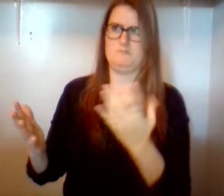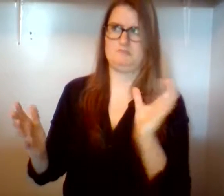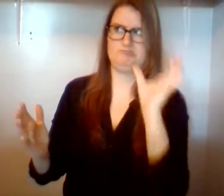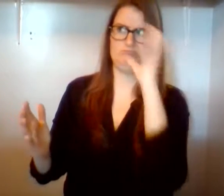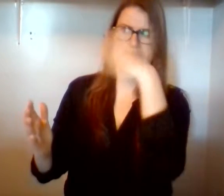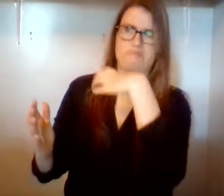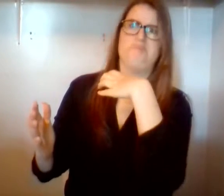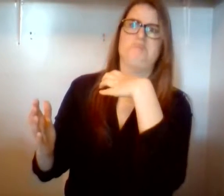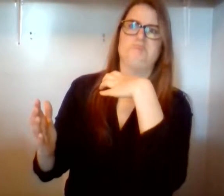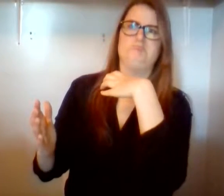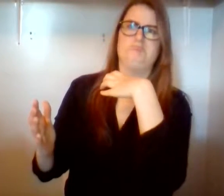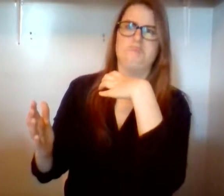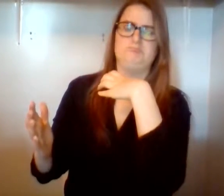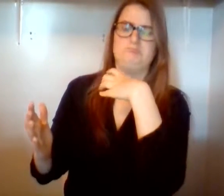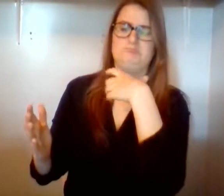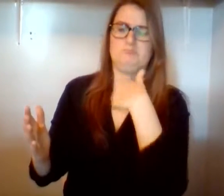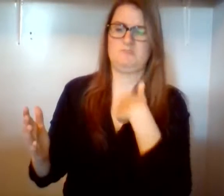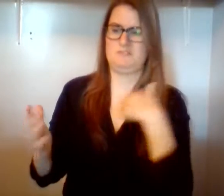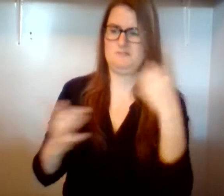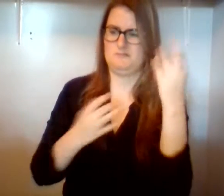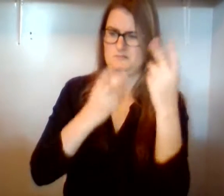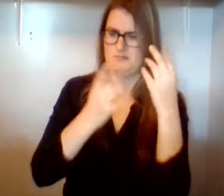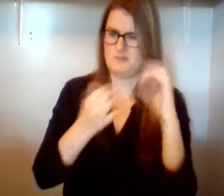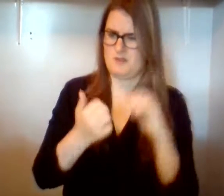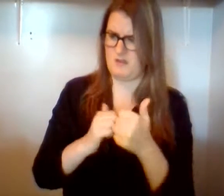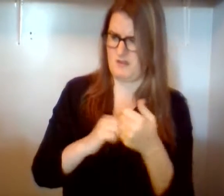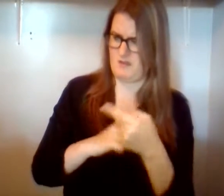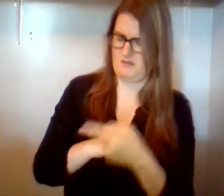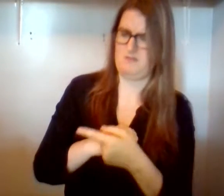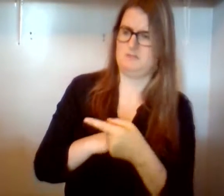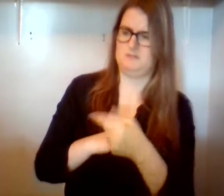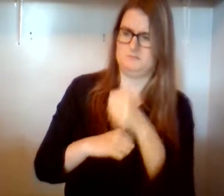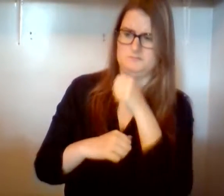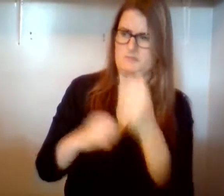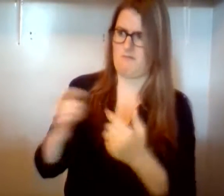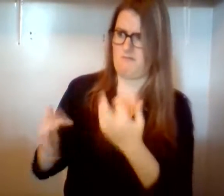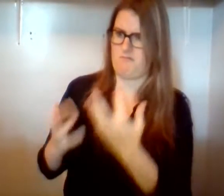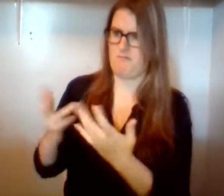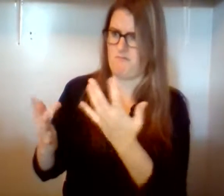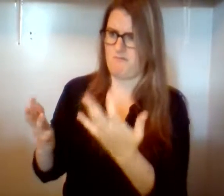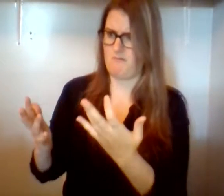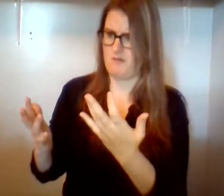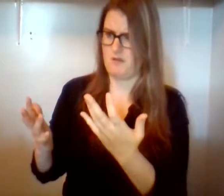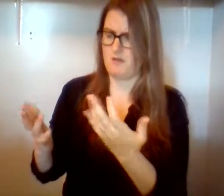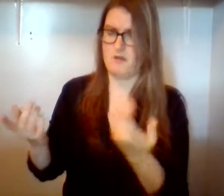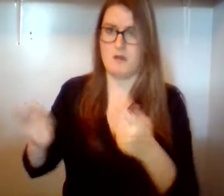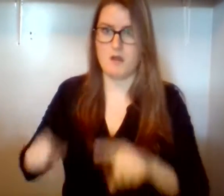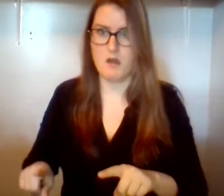Moses was just wondering how this could possibly happen, when suddenly he heard the voice.